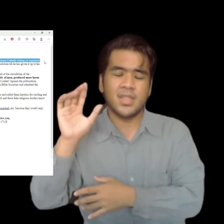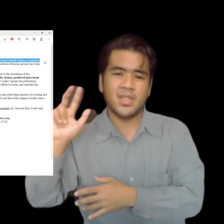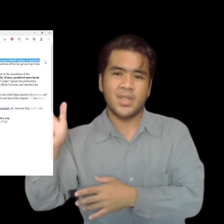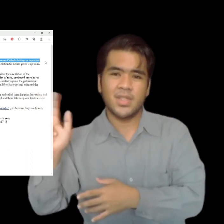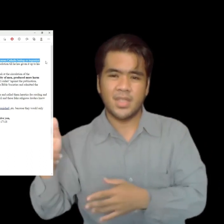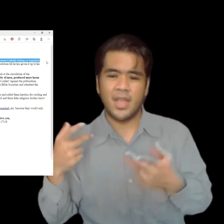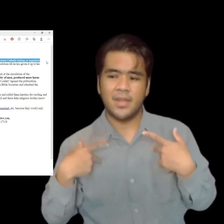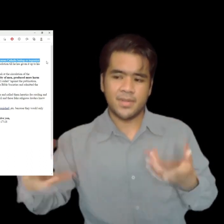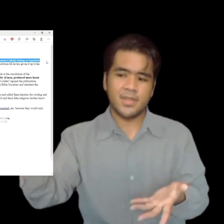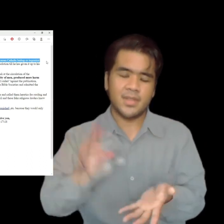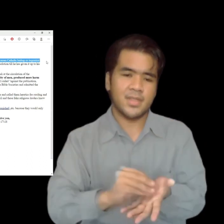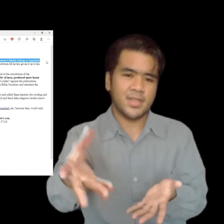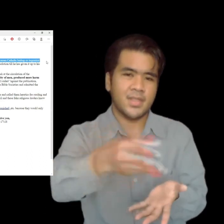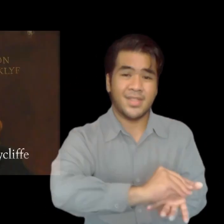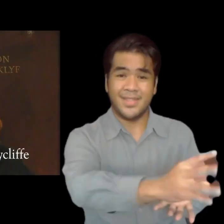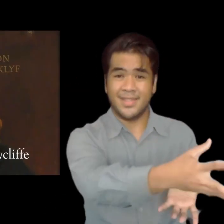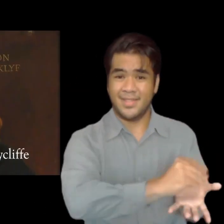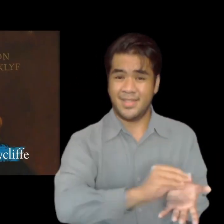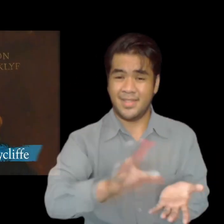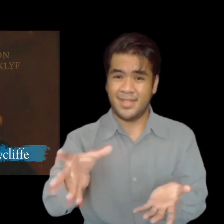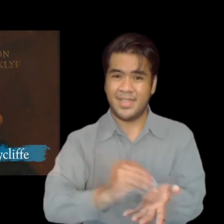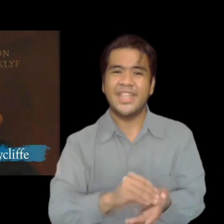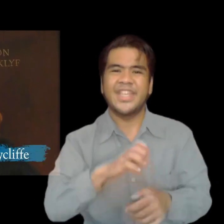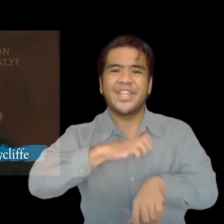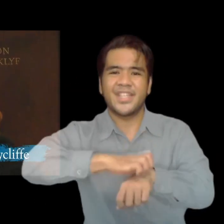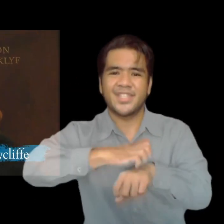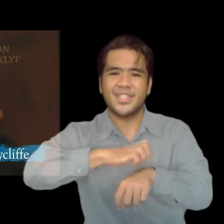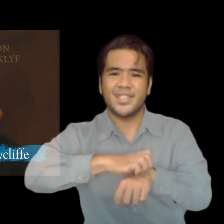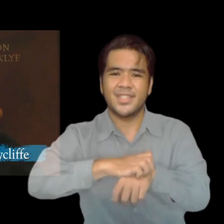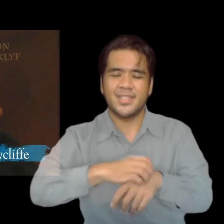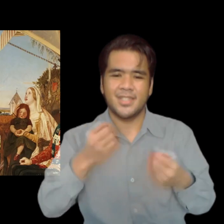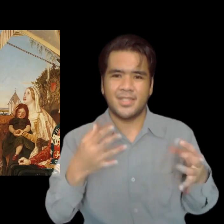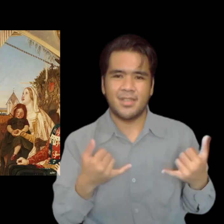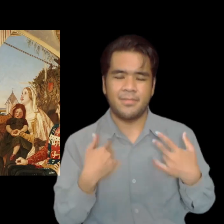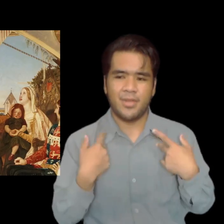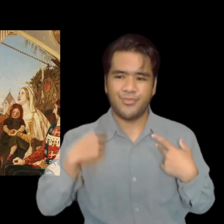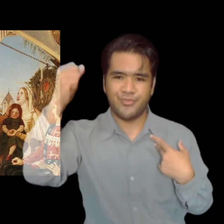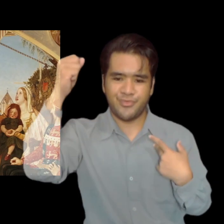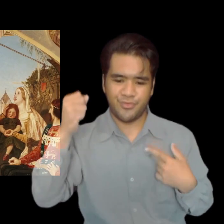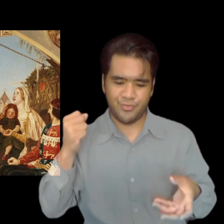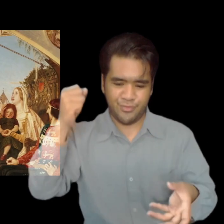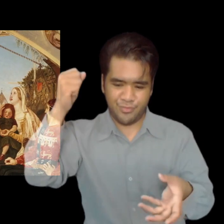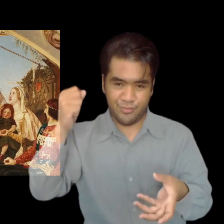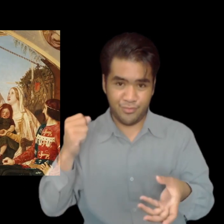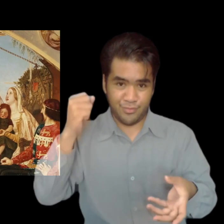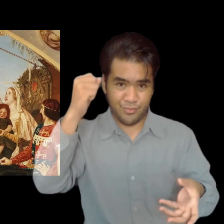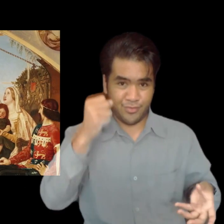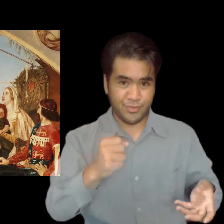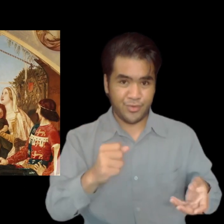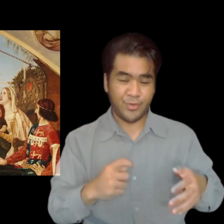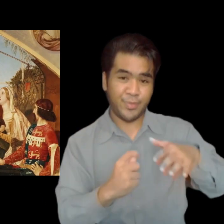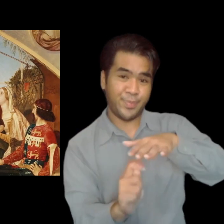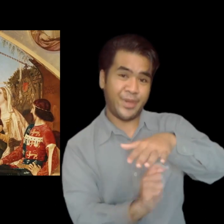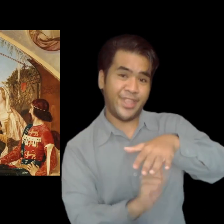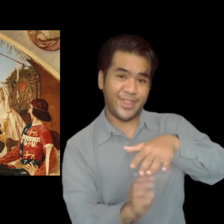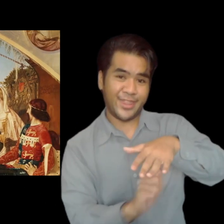understood by many? And John Weeclip is one of them. Weeclip wanted everyone, even the poor, to read the Bible.